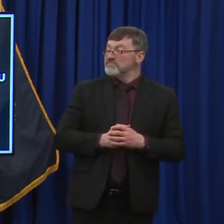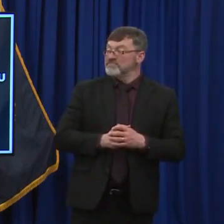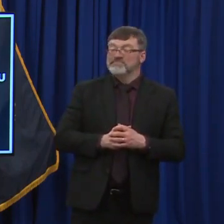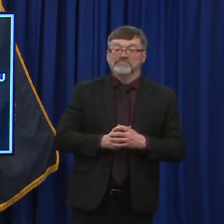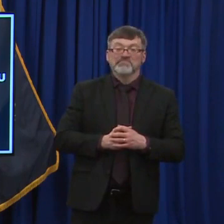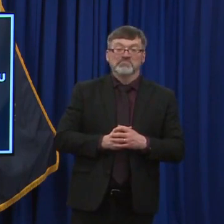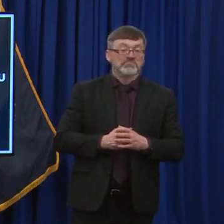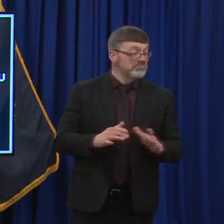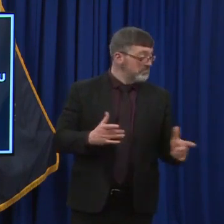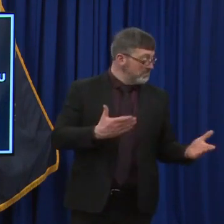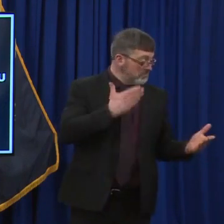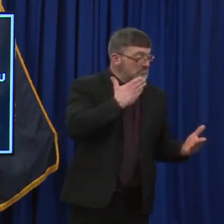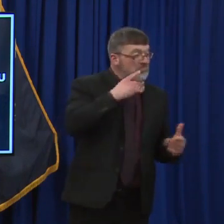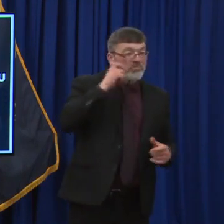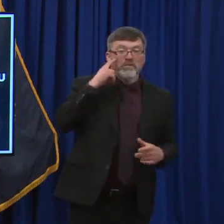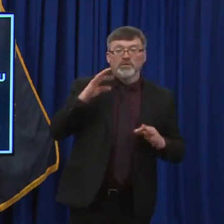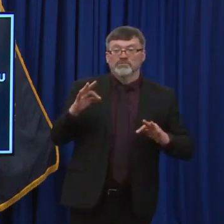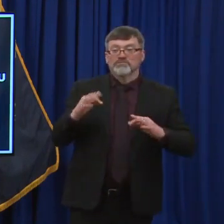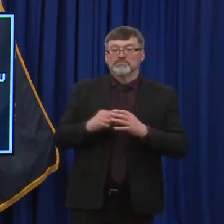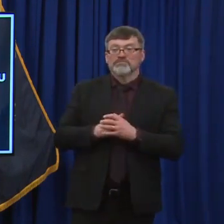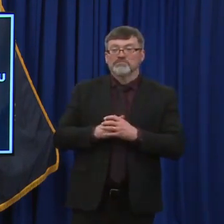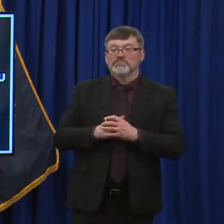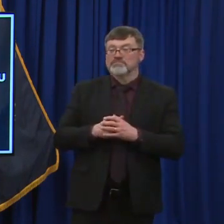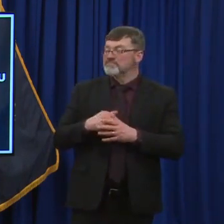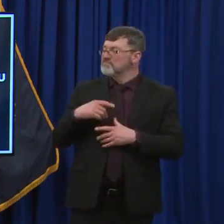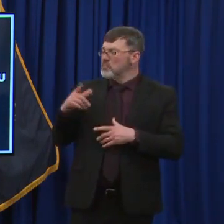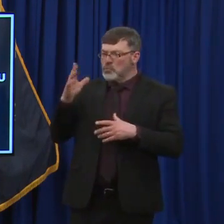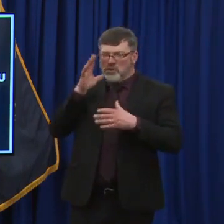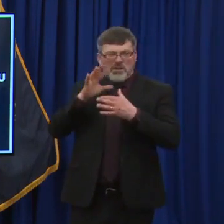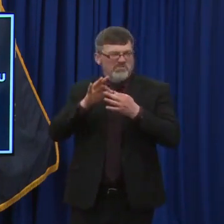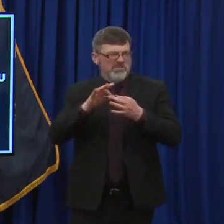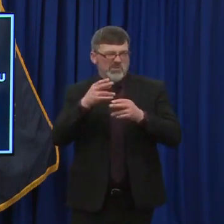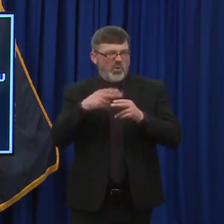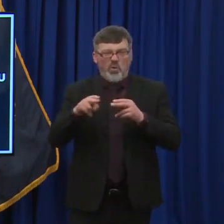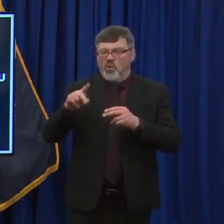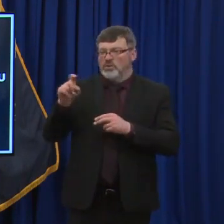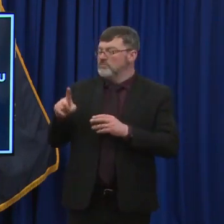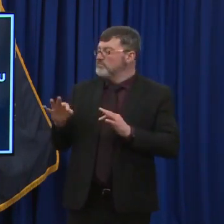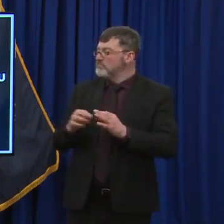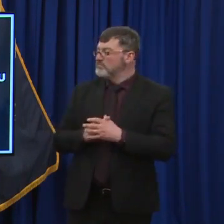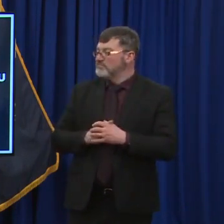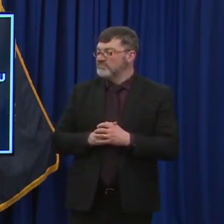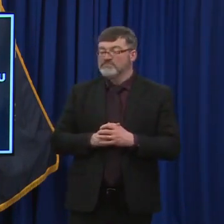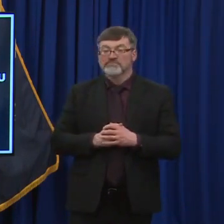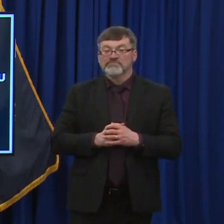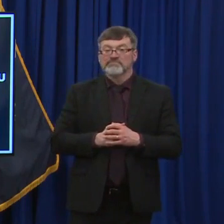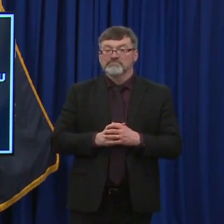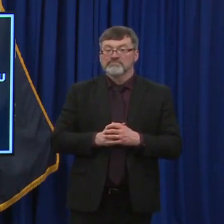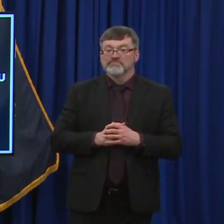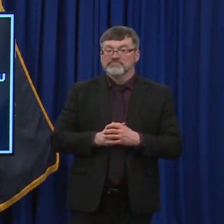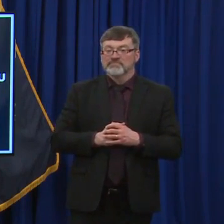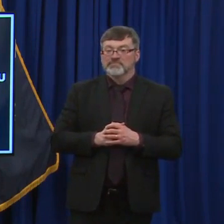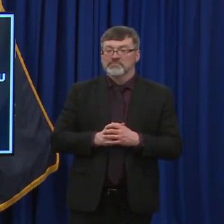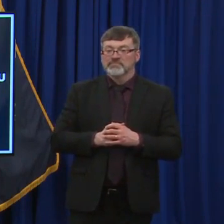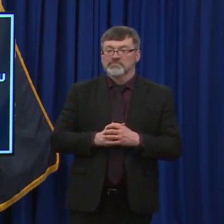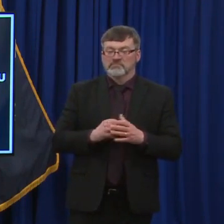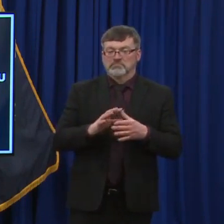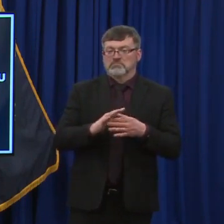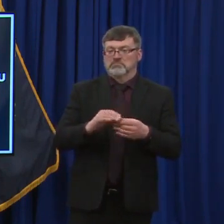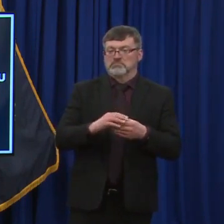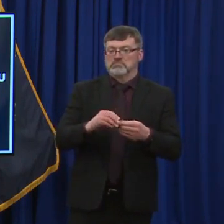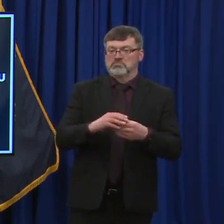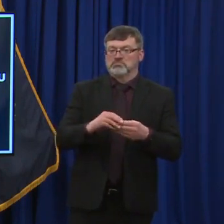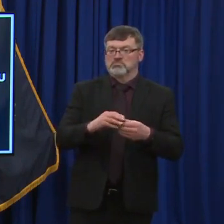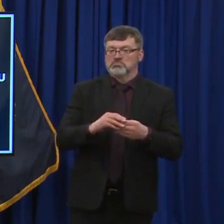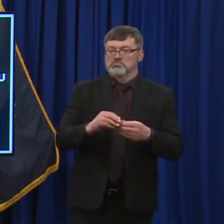thanks. I have two, hopefully quick questions. Um, you talked about the, the diverging numbers and the expectation that